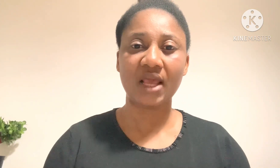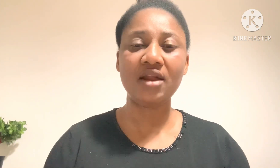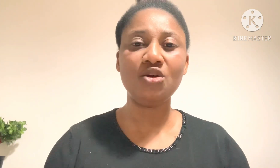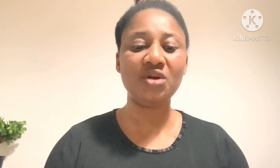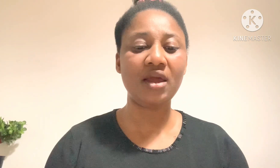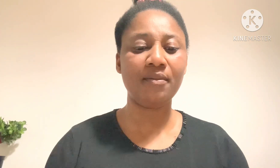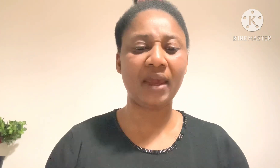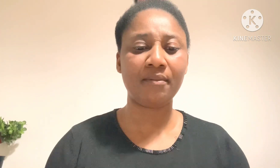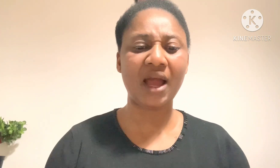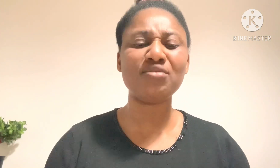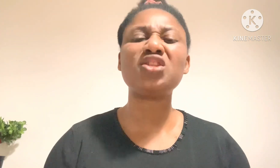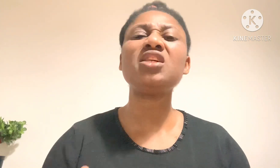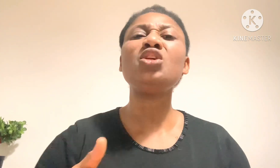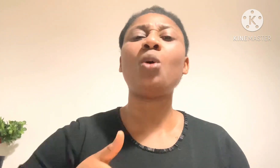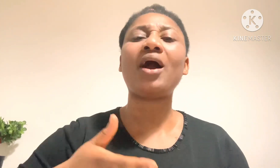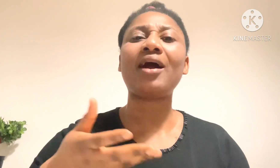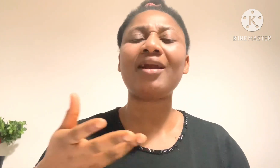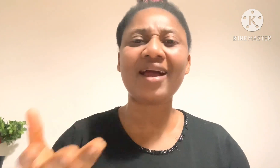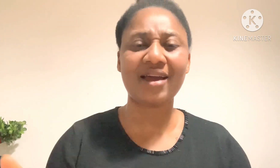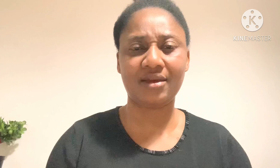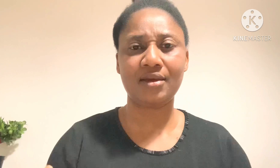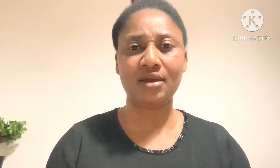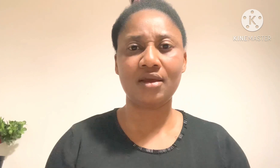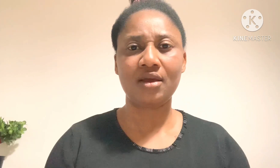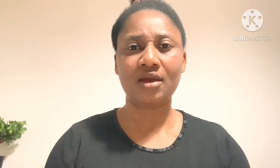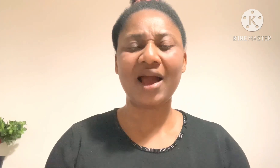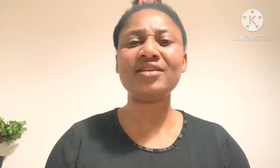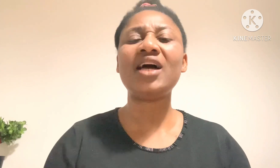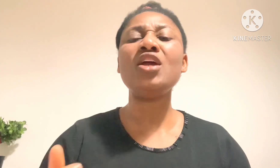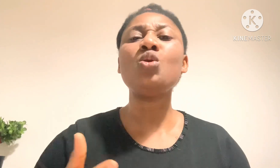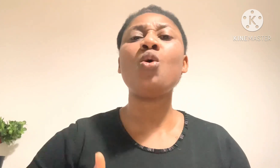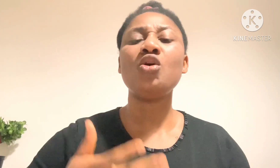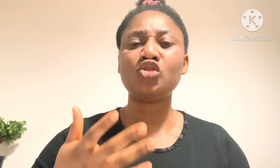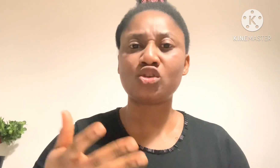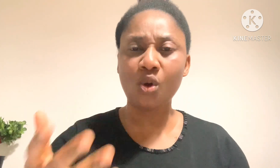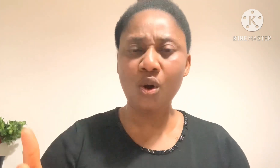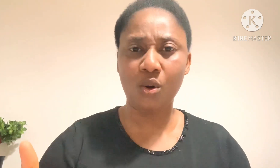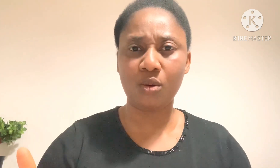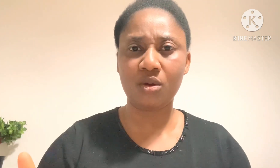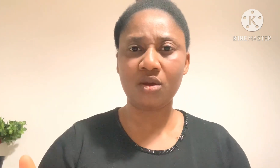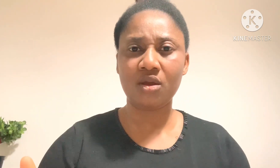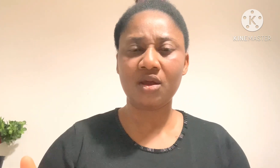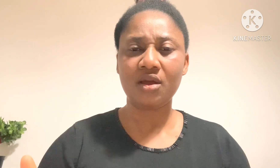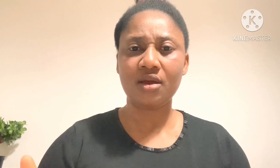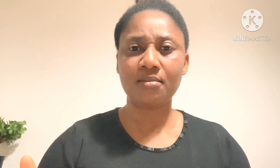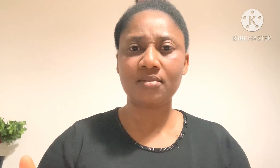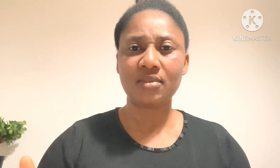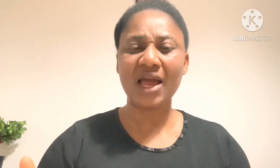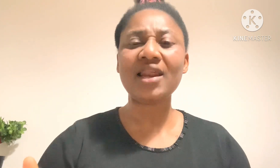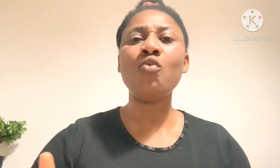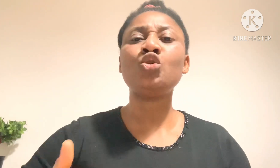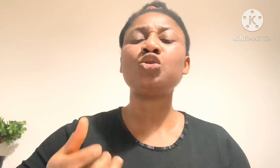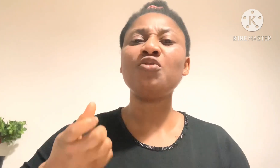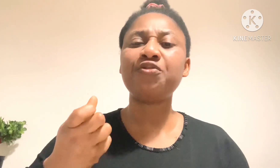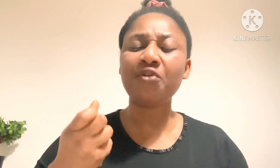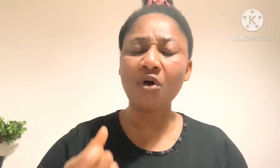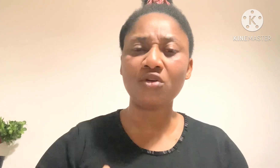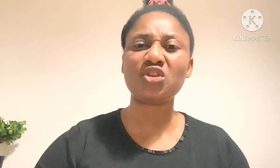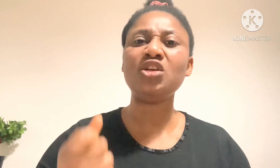Hallelujah. Amen. I have seen your cry. And I know your sorrow. And I will show forth in